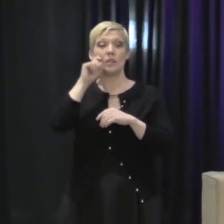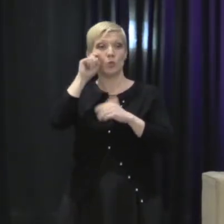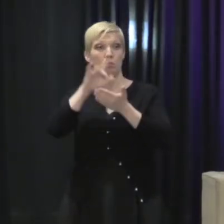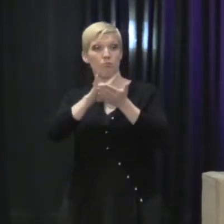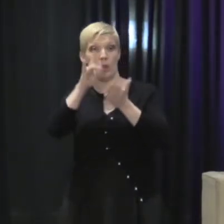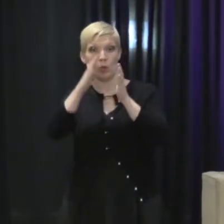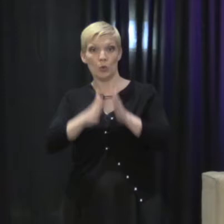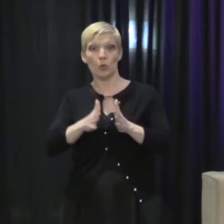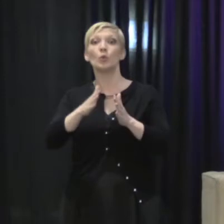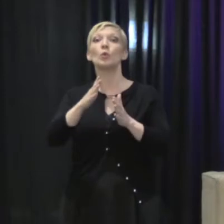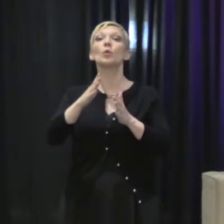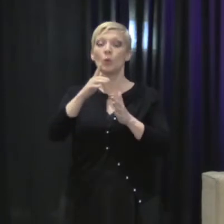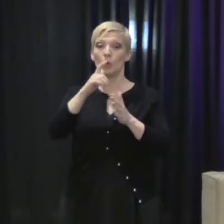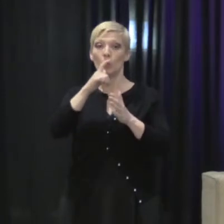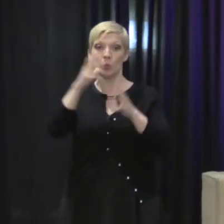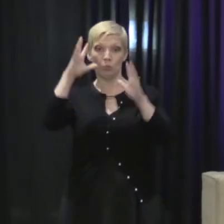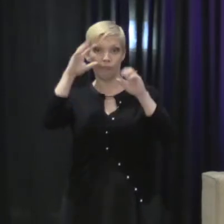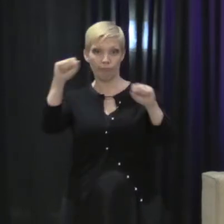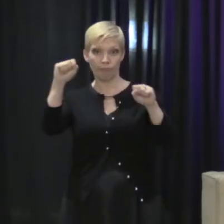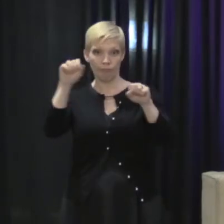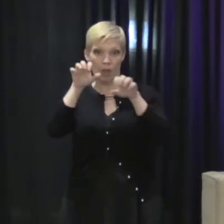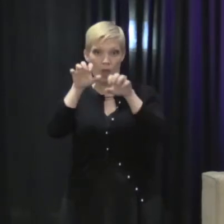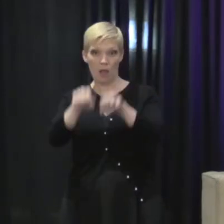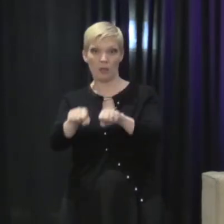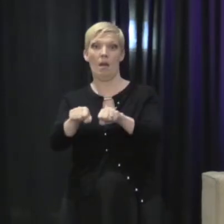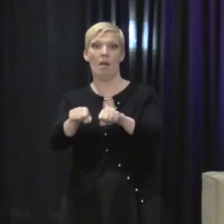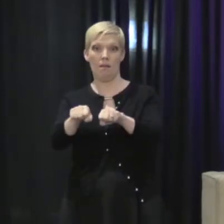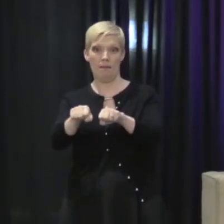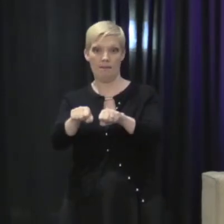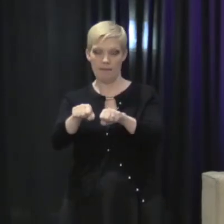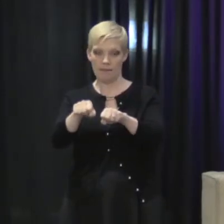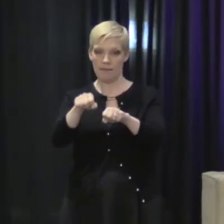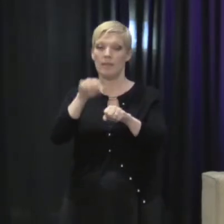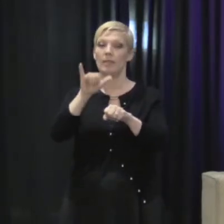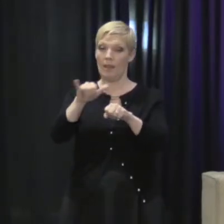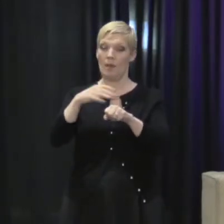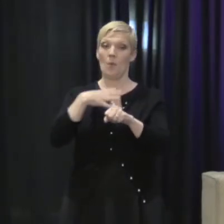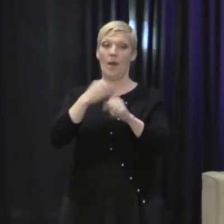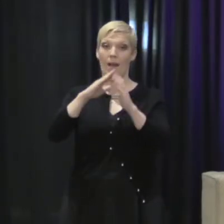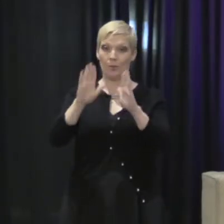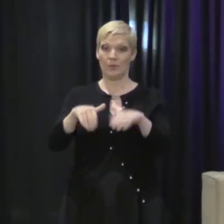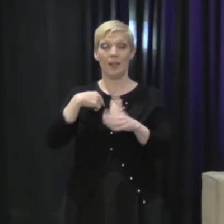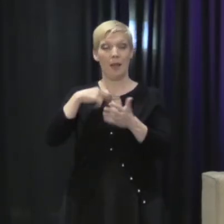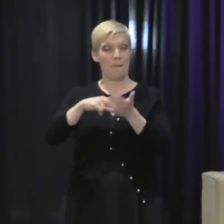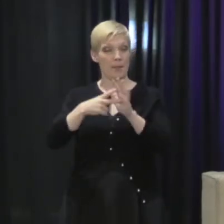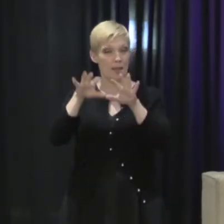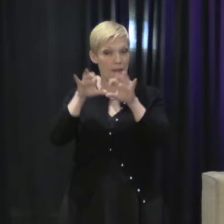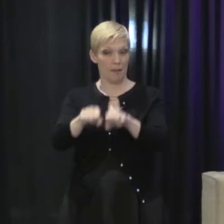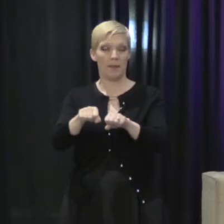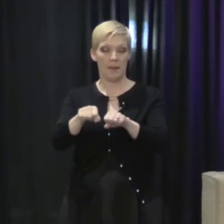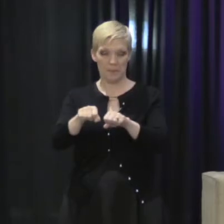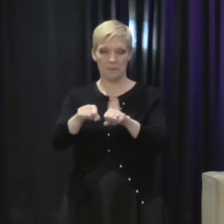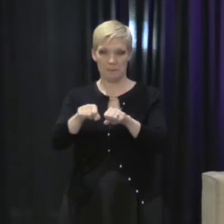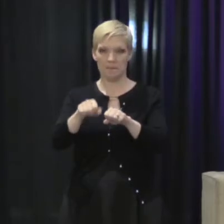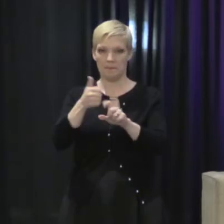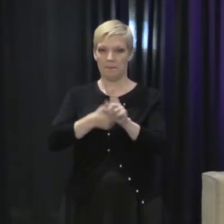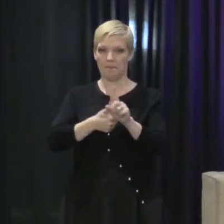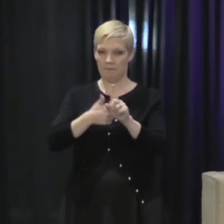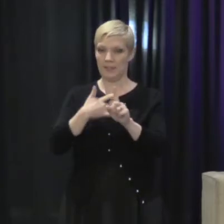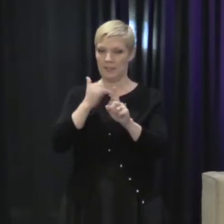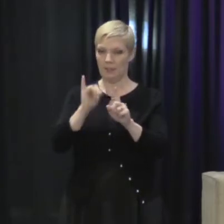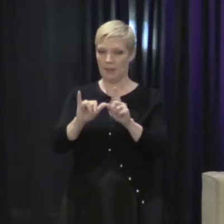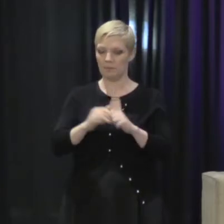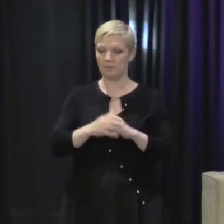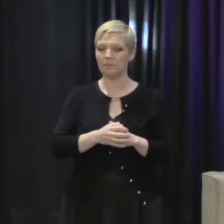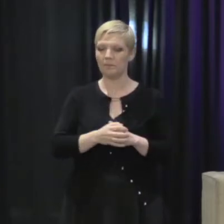occupies the White House. I mean occupy in every sense of the word. And when the most marginal and vulnerable amongst